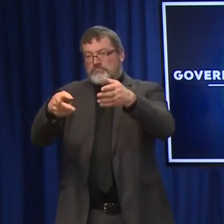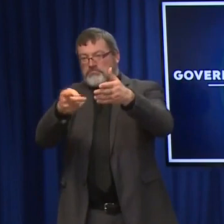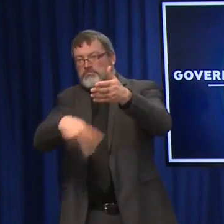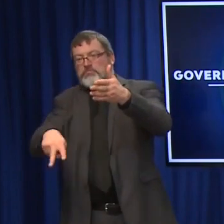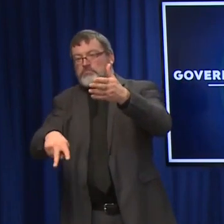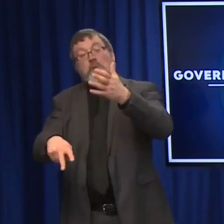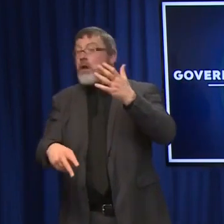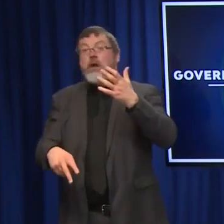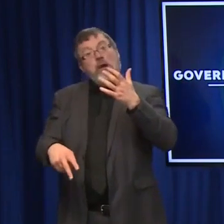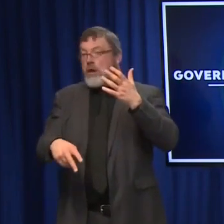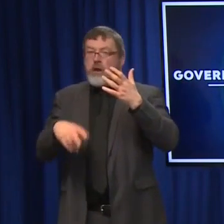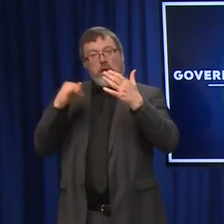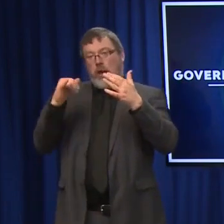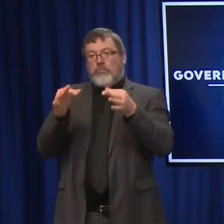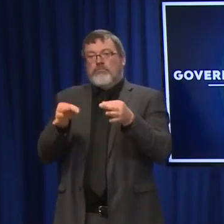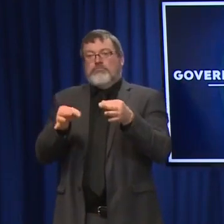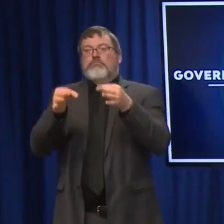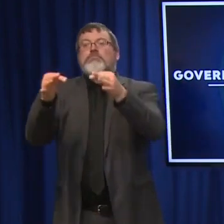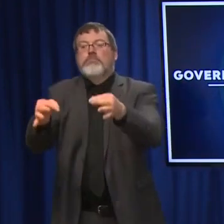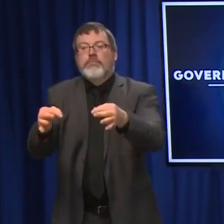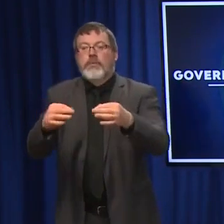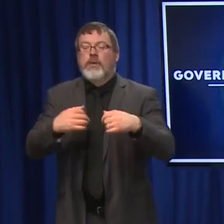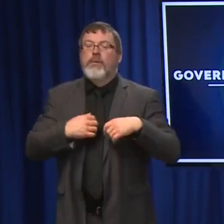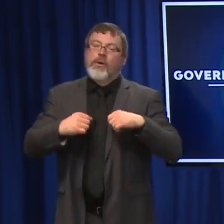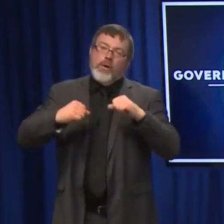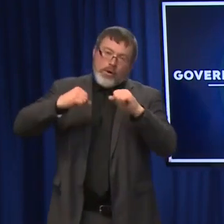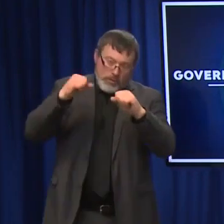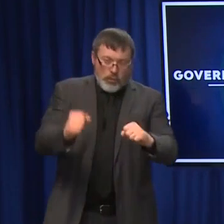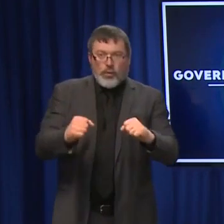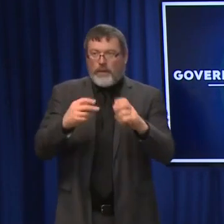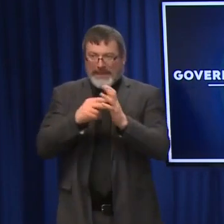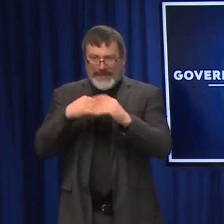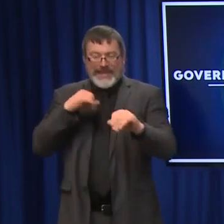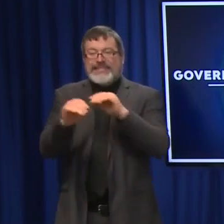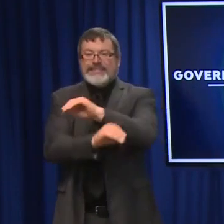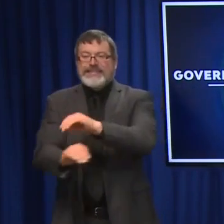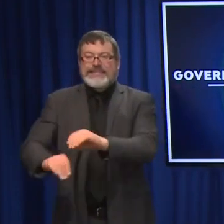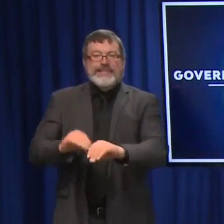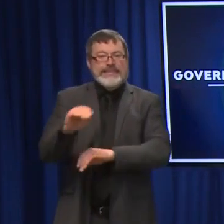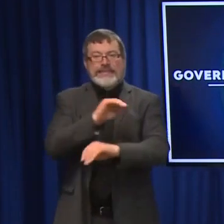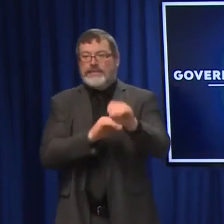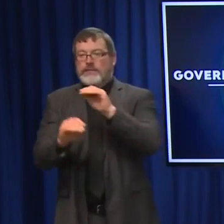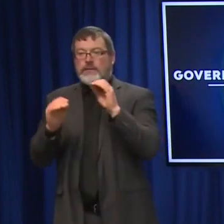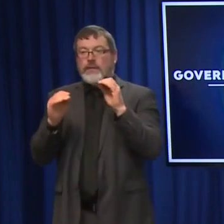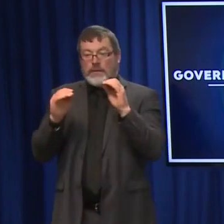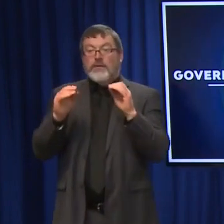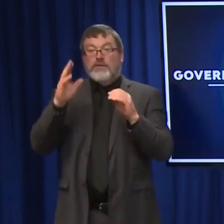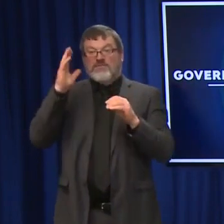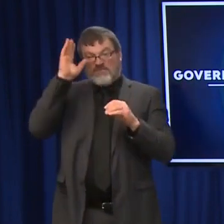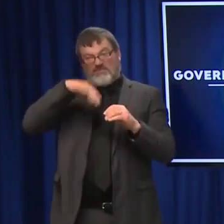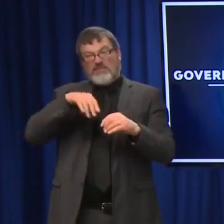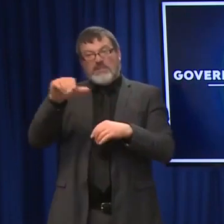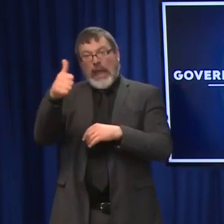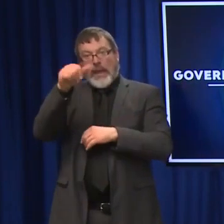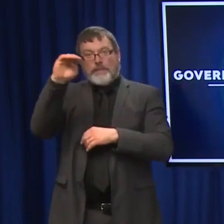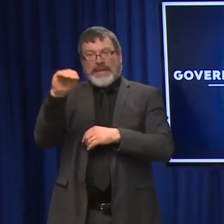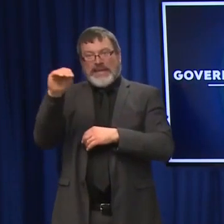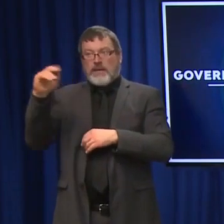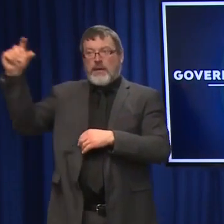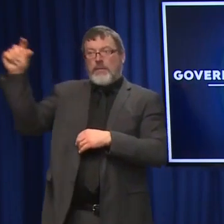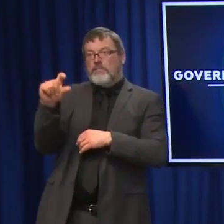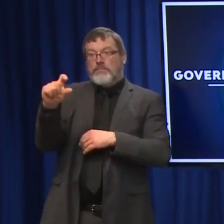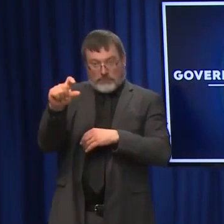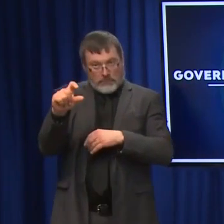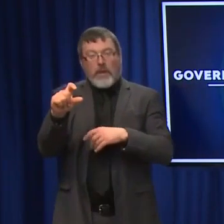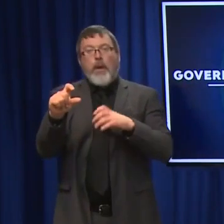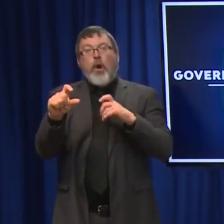which is opening up some opportunity. So, long story short, we're going to be allocating another $10 million of CARES Act funds to hospitals based on their bed